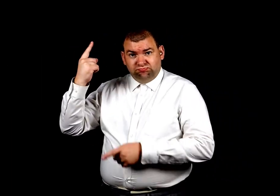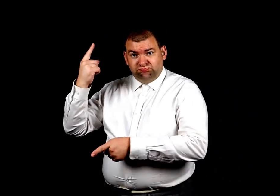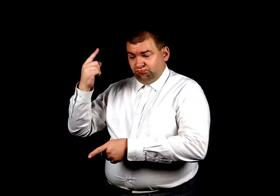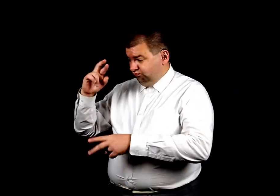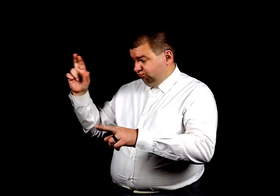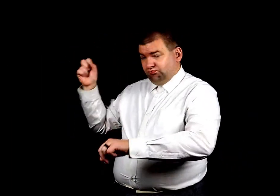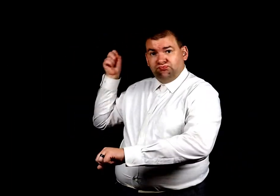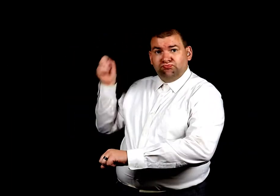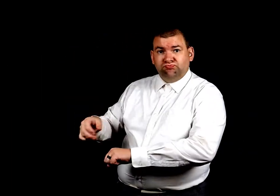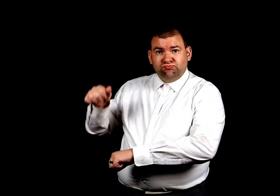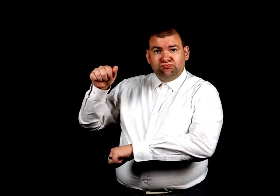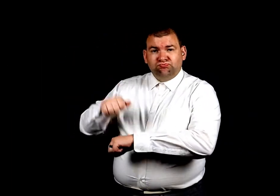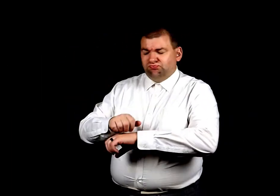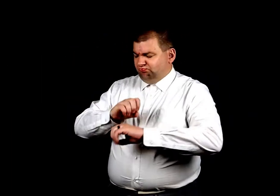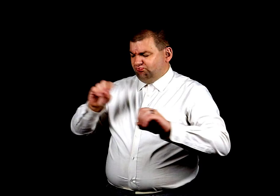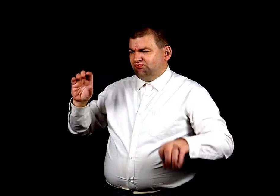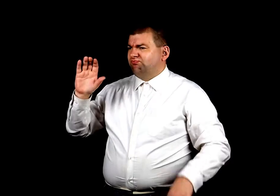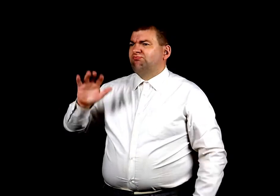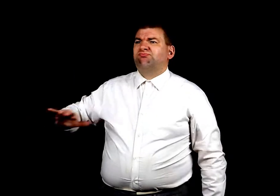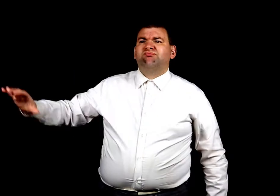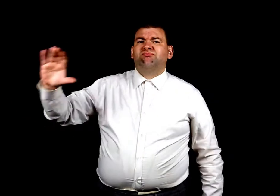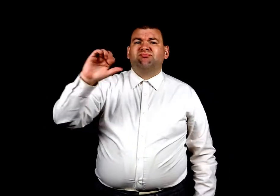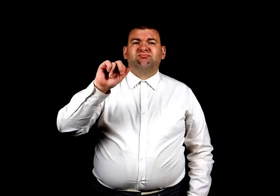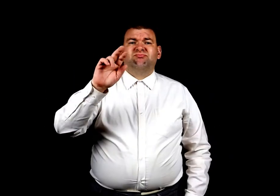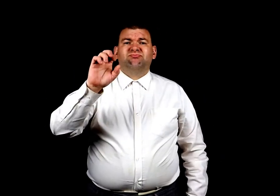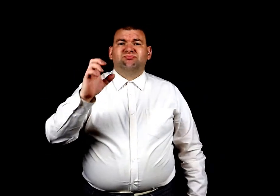gonna stone her No one even cared